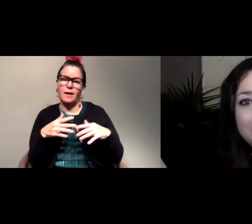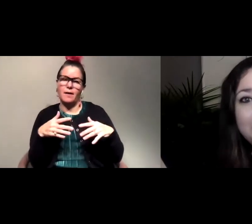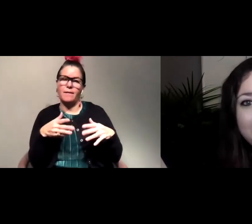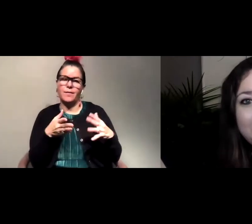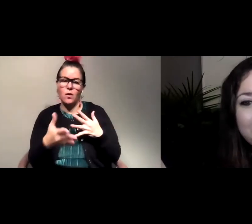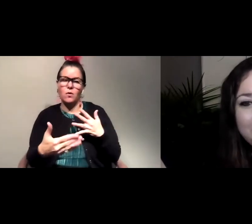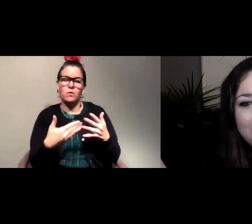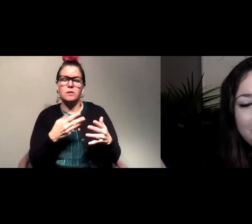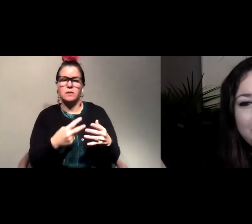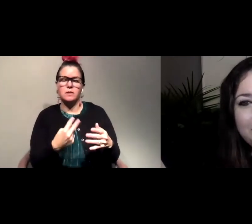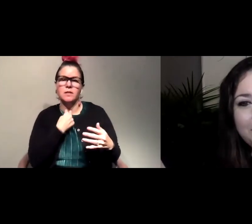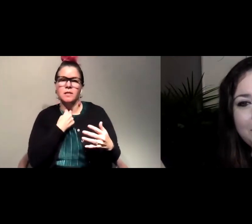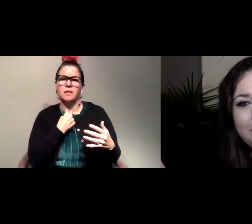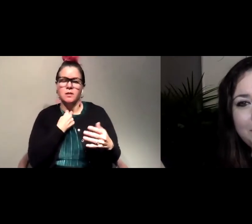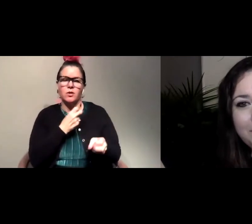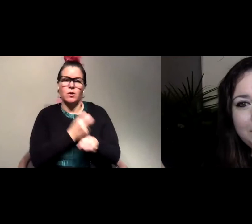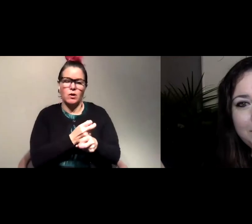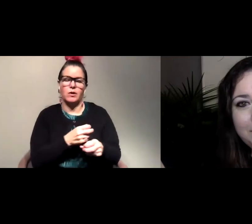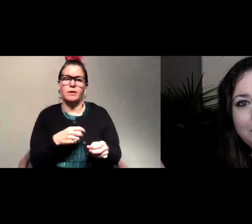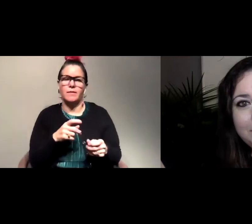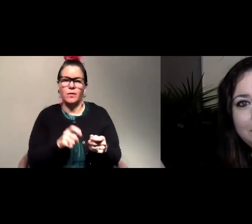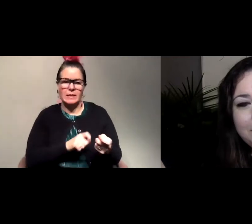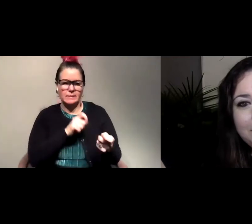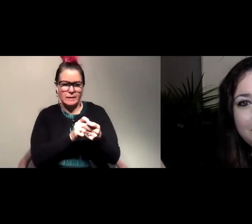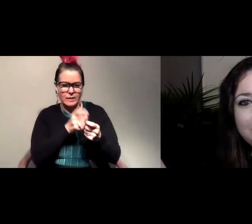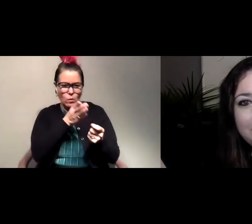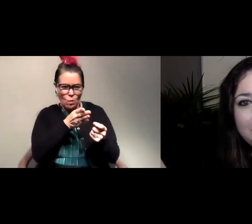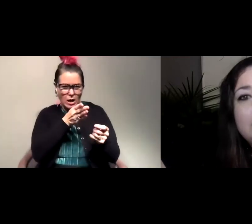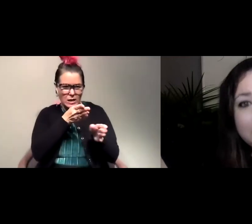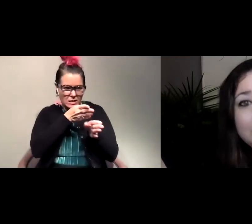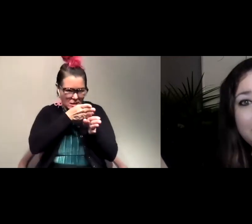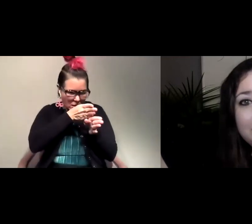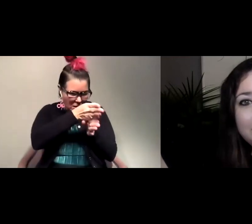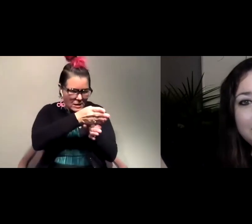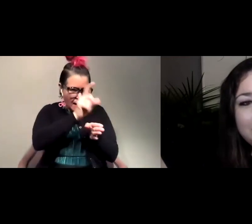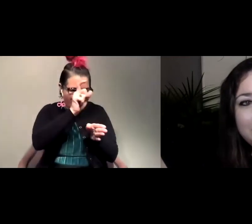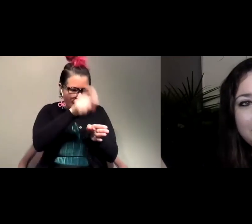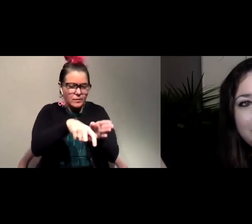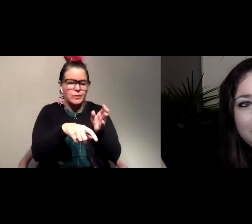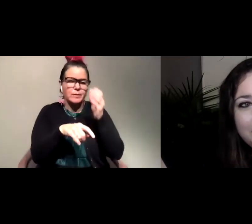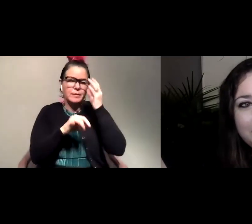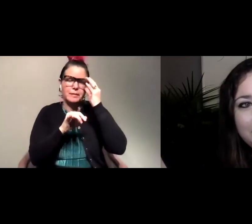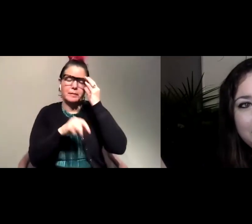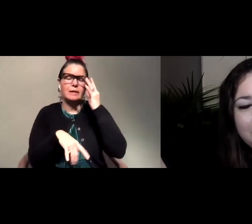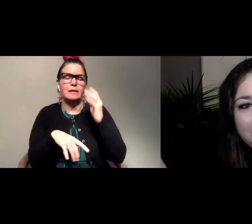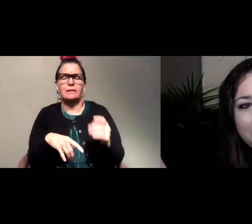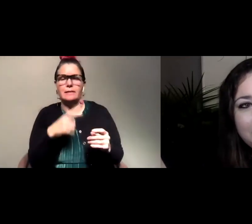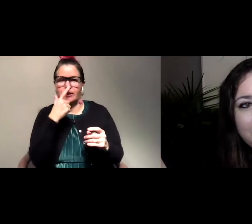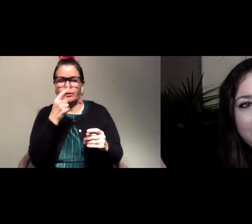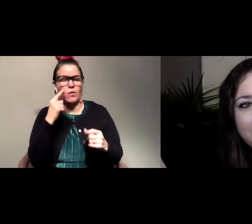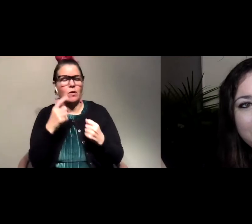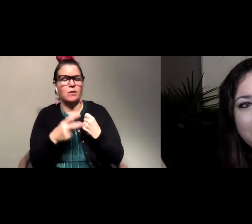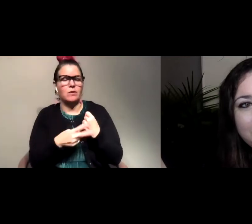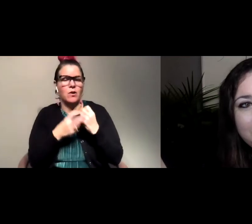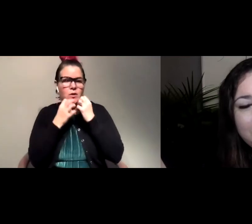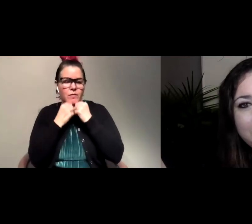and it's going to have to move along this one really narrow place and those are what's really interesting for conservation and